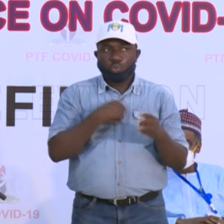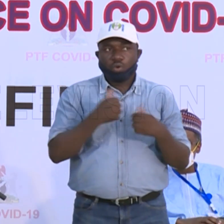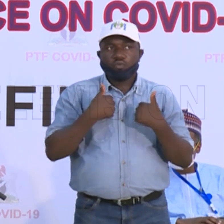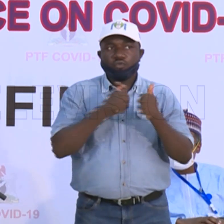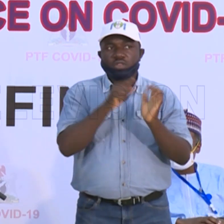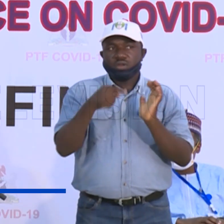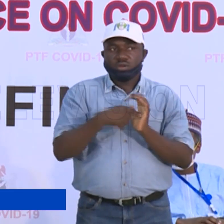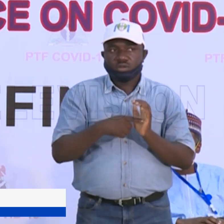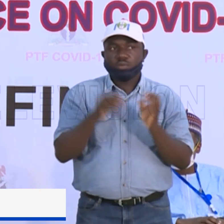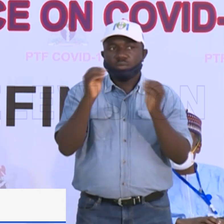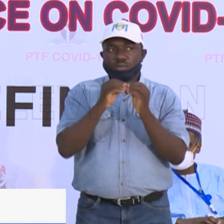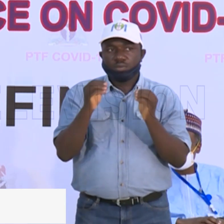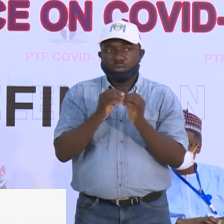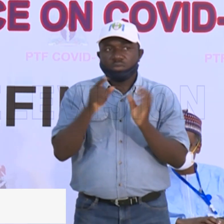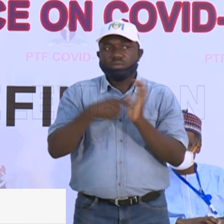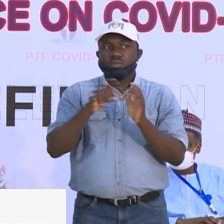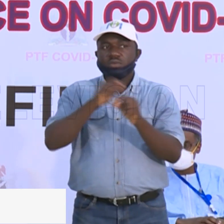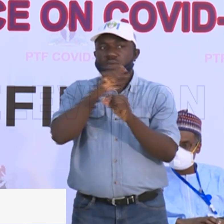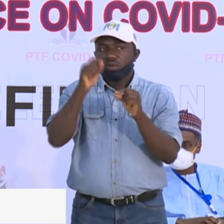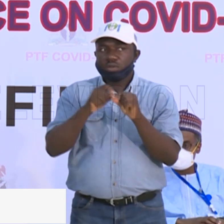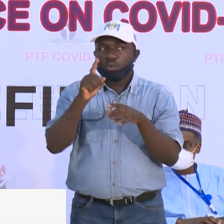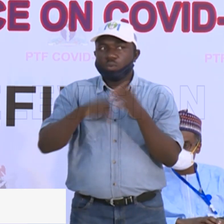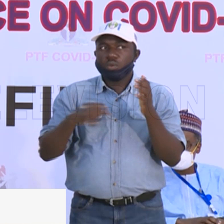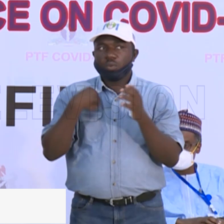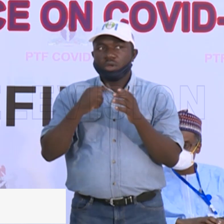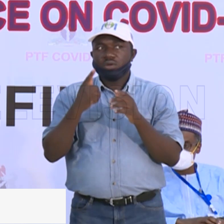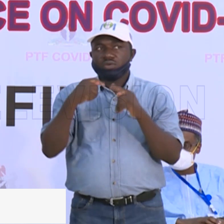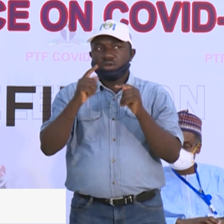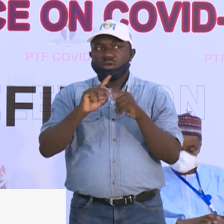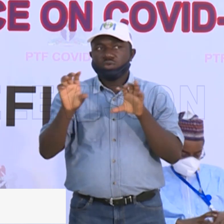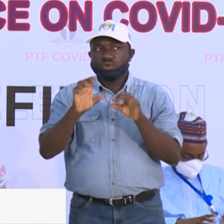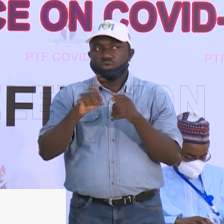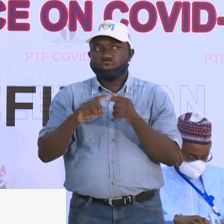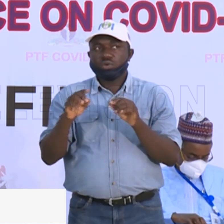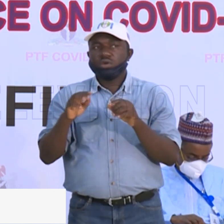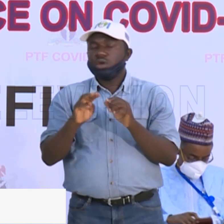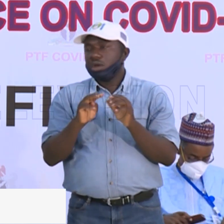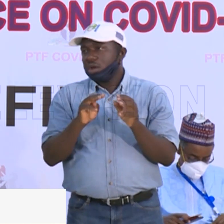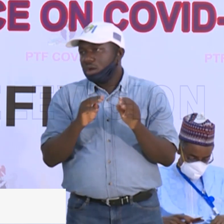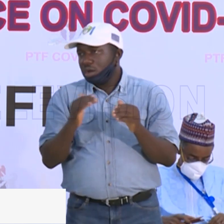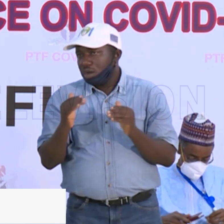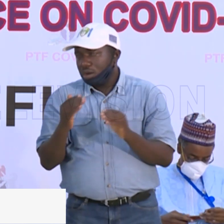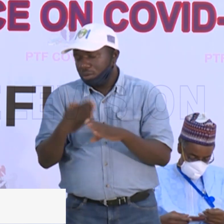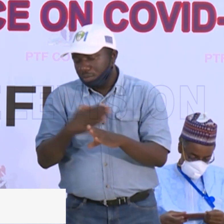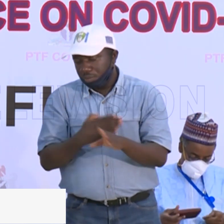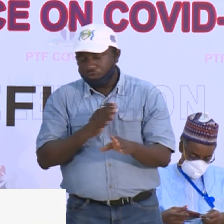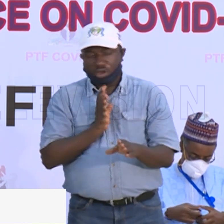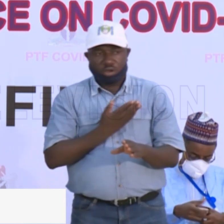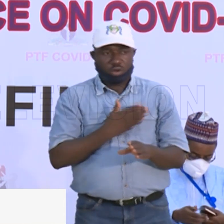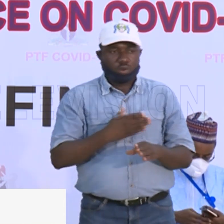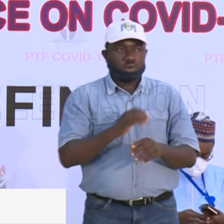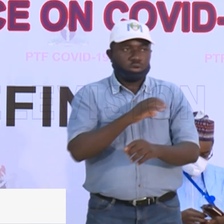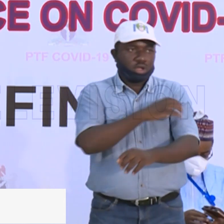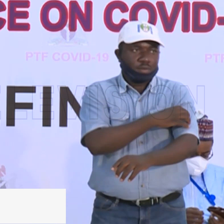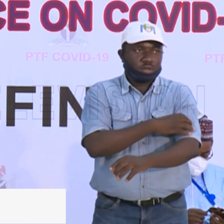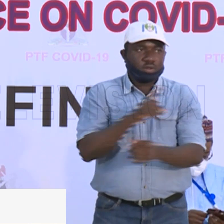conversation. This is exactly what we're trying to do to improve our capacity to test, but we must do so safely.